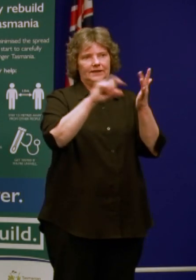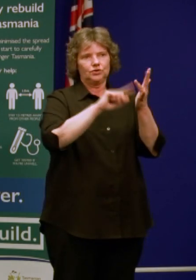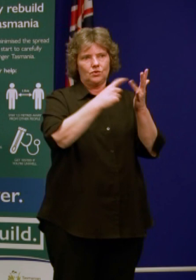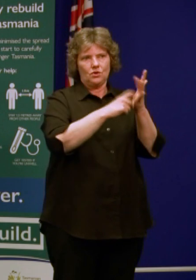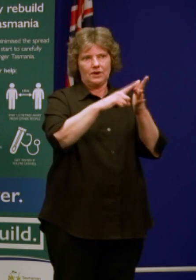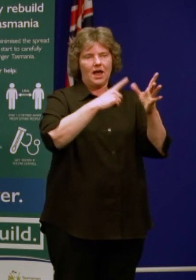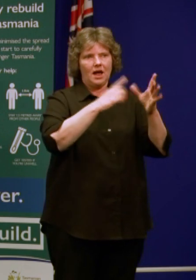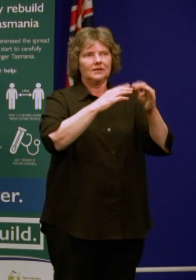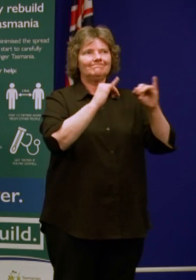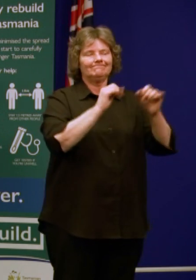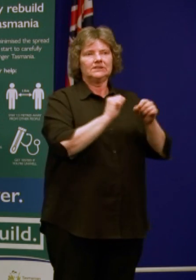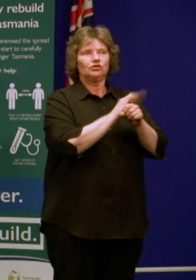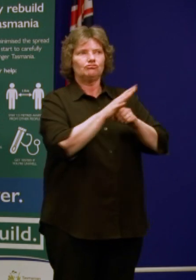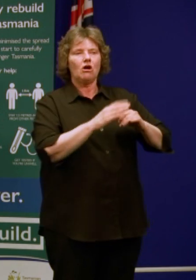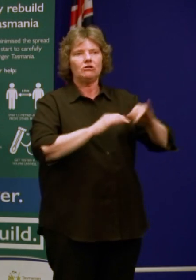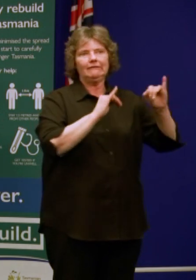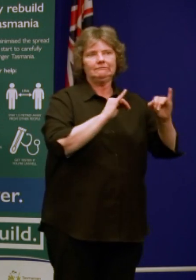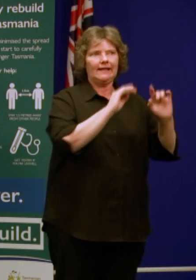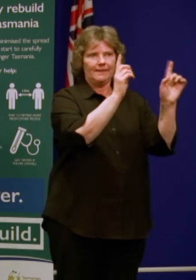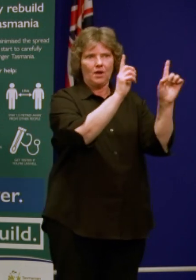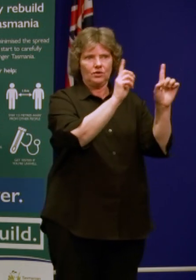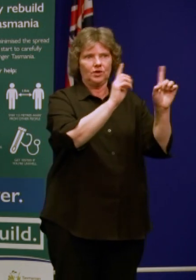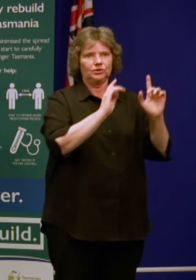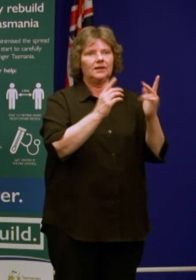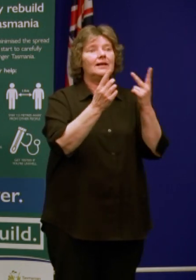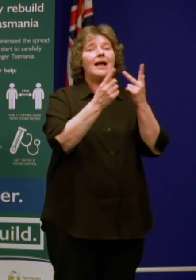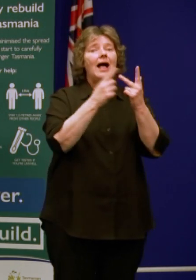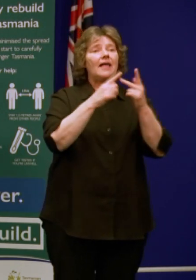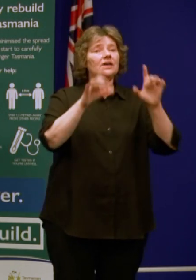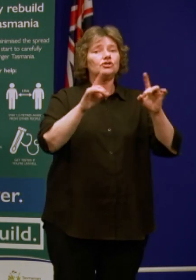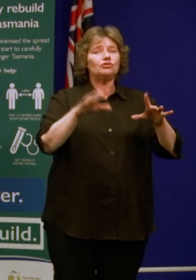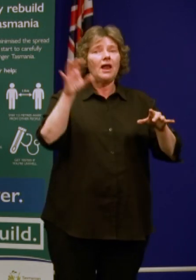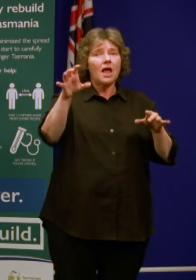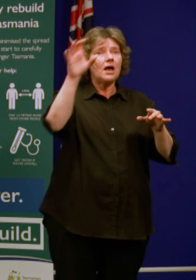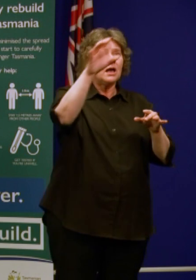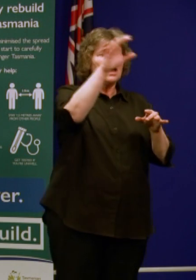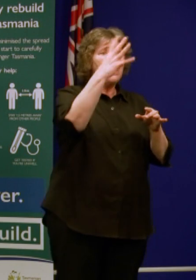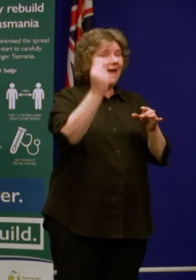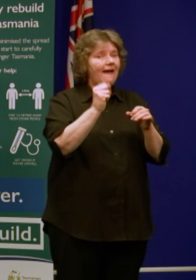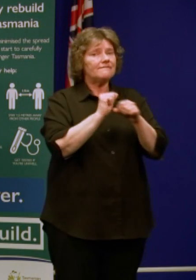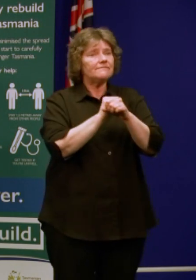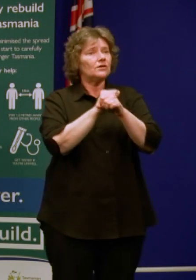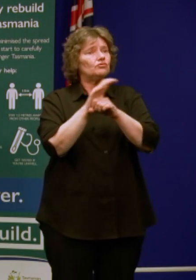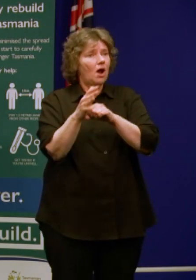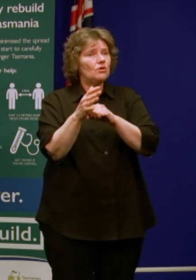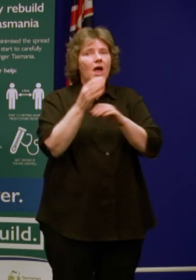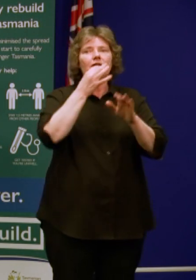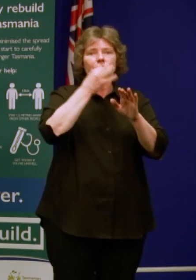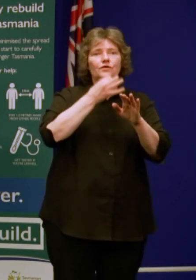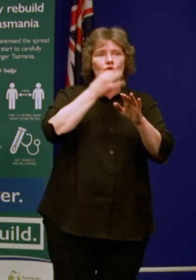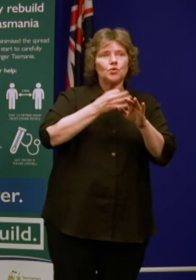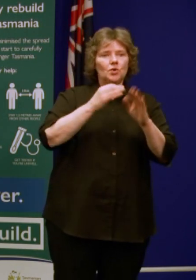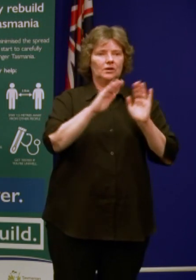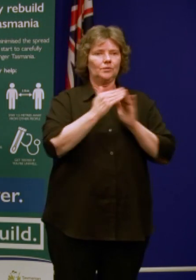But other jurisdictions in the main have a very low incidence of the virus and in many cases don't have any community